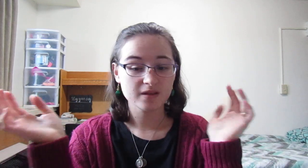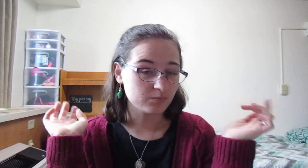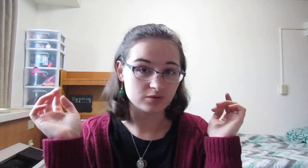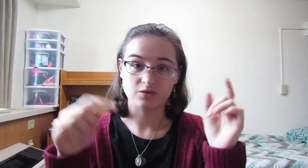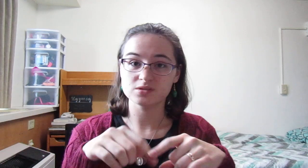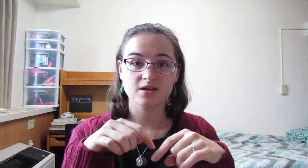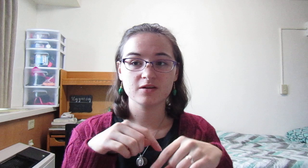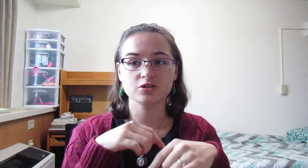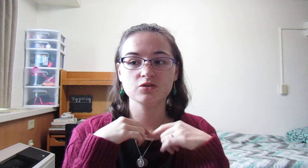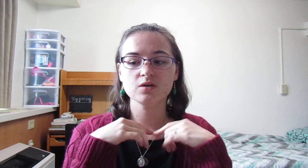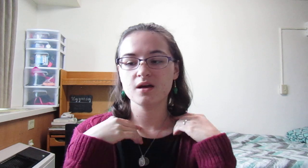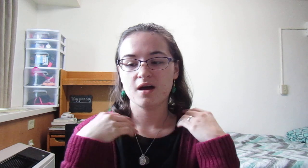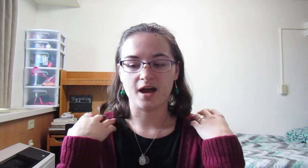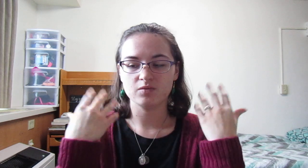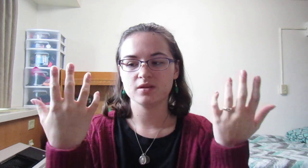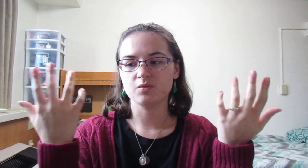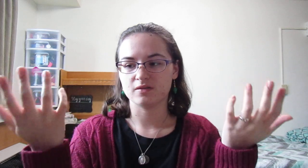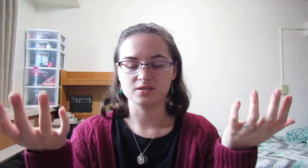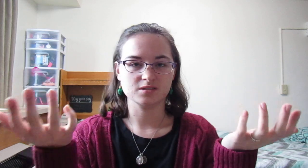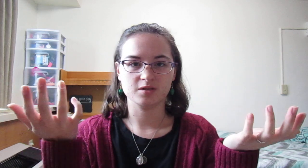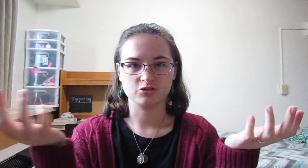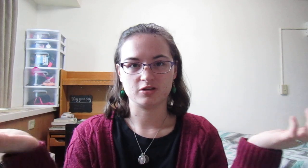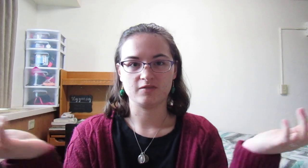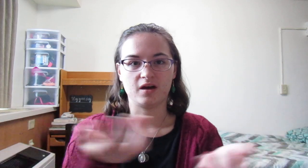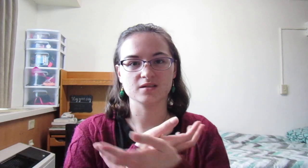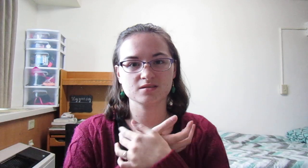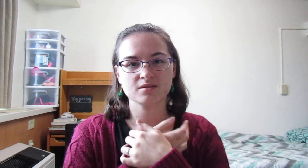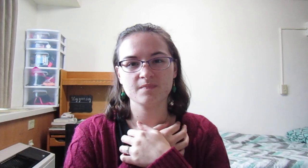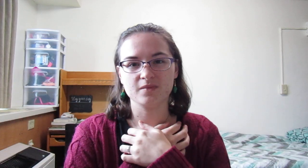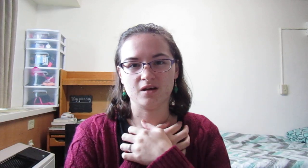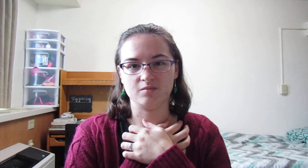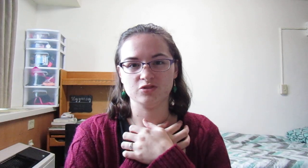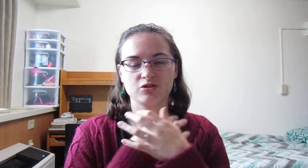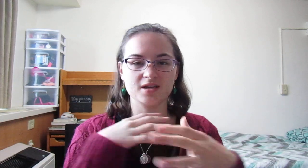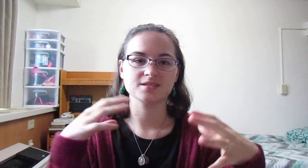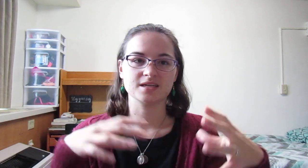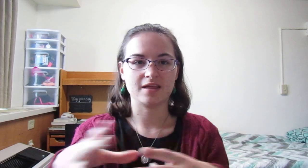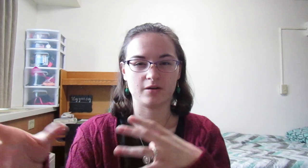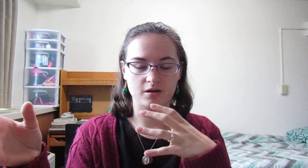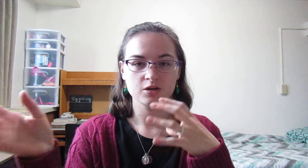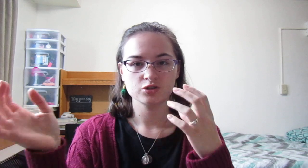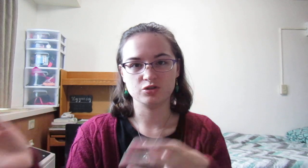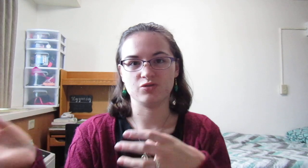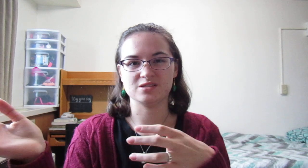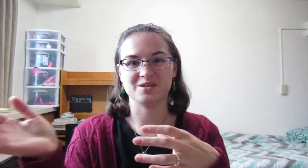that, put those down there too. I really want this to be a journey of us, journeying together to Christmas.